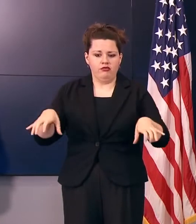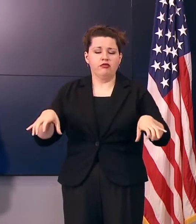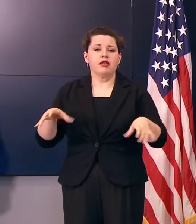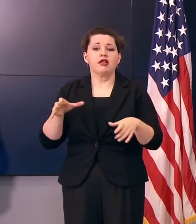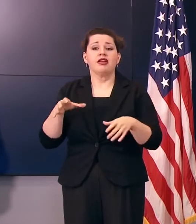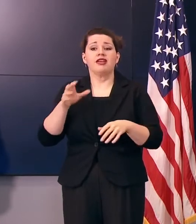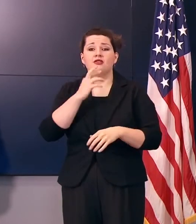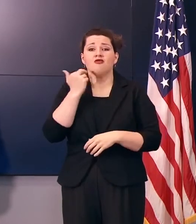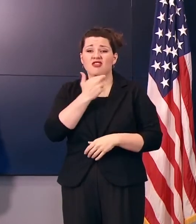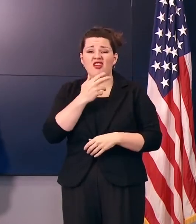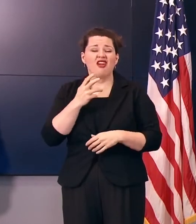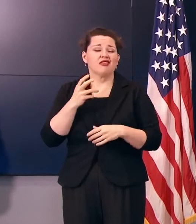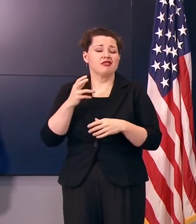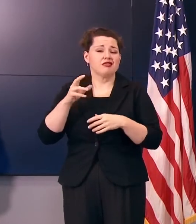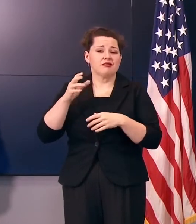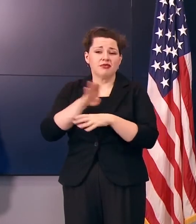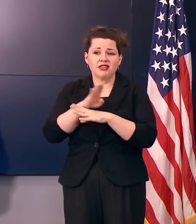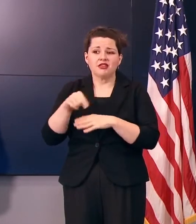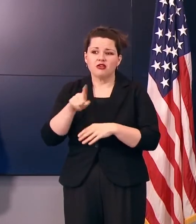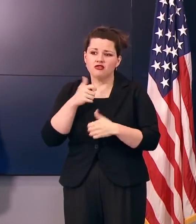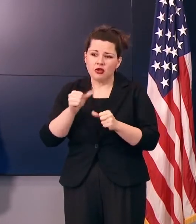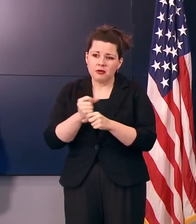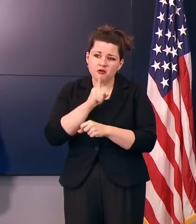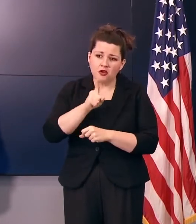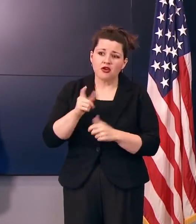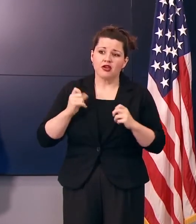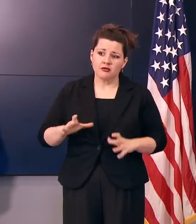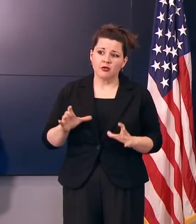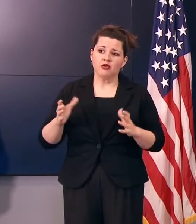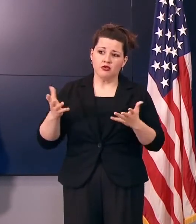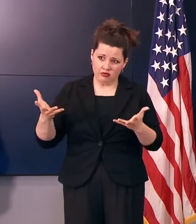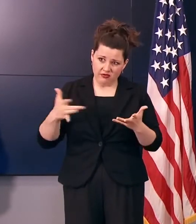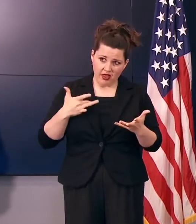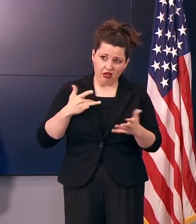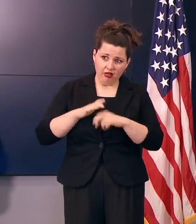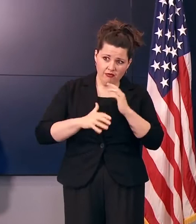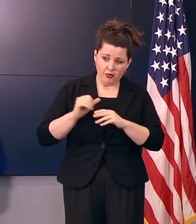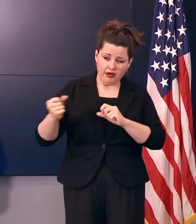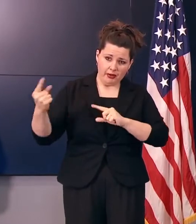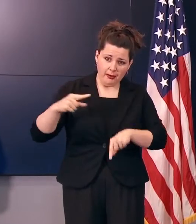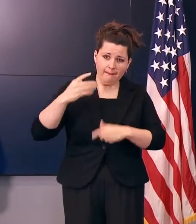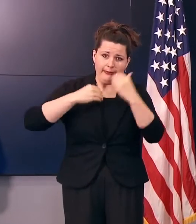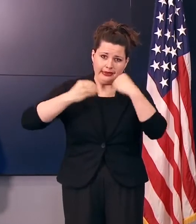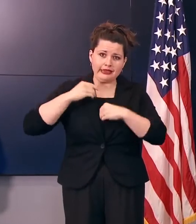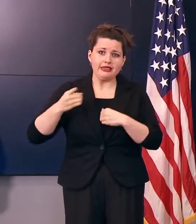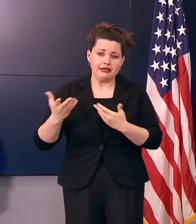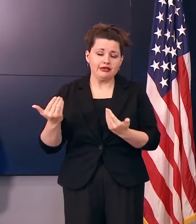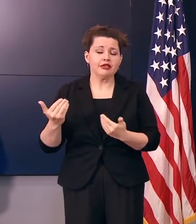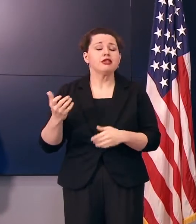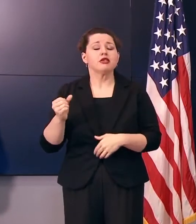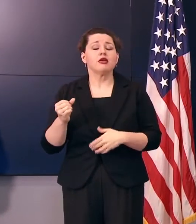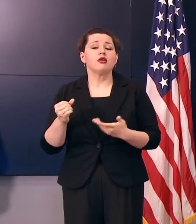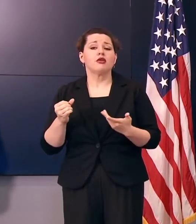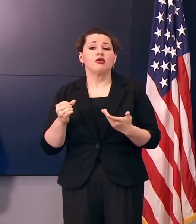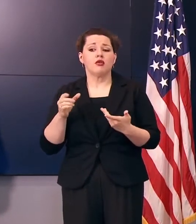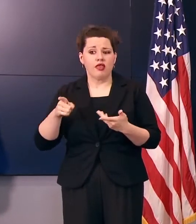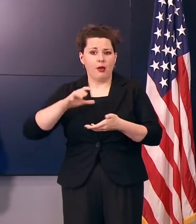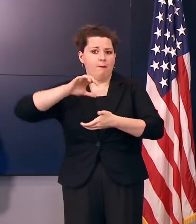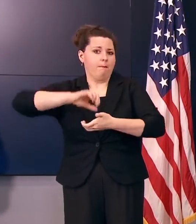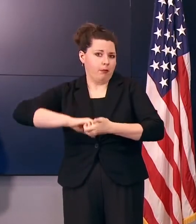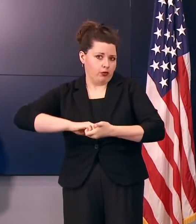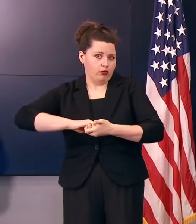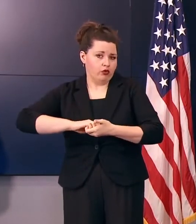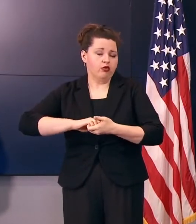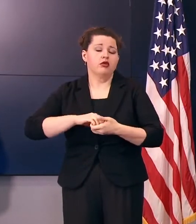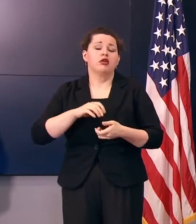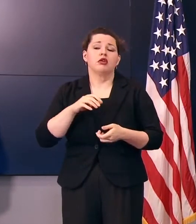have the confidence to come back and to eat in their establishment. So they're a partner in this, as well as